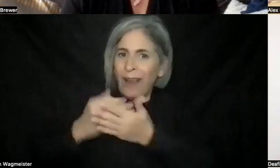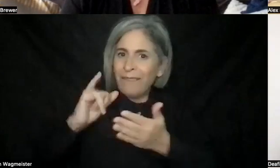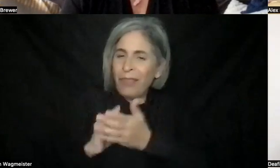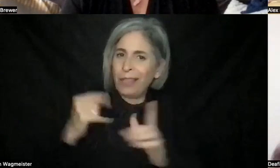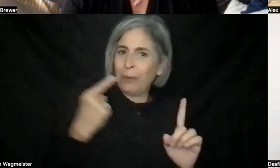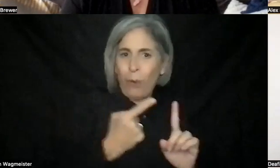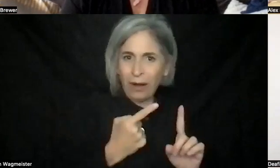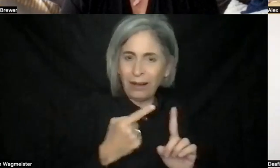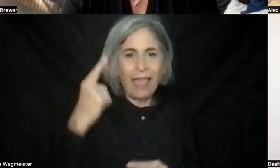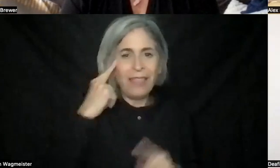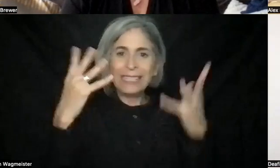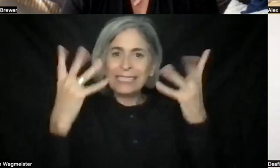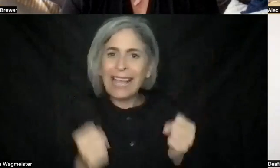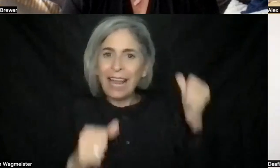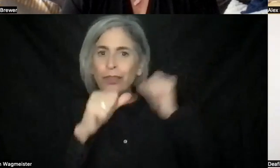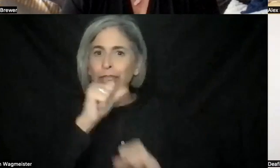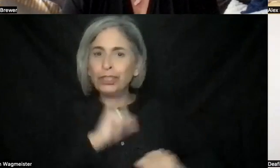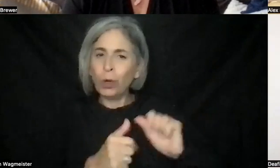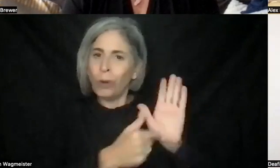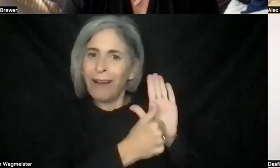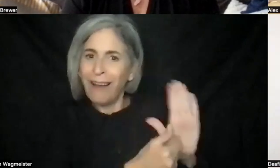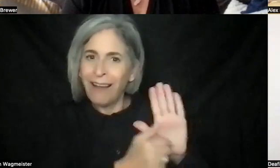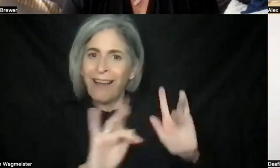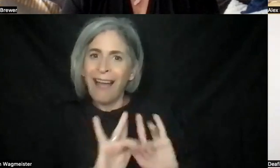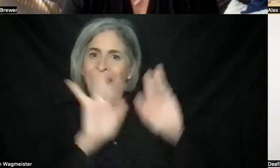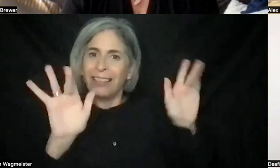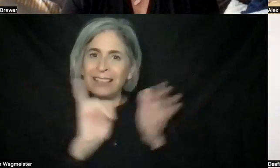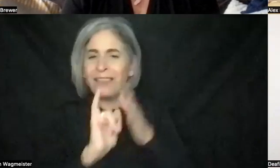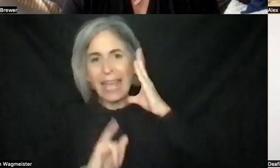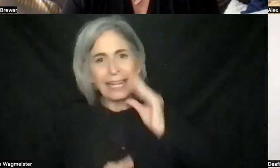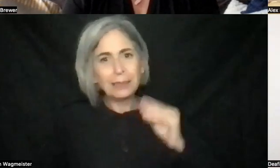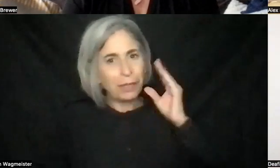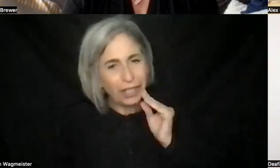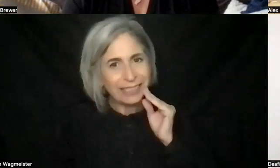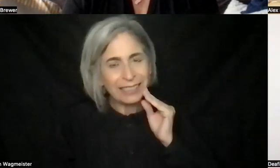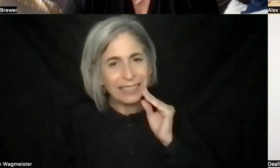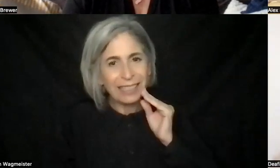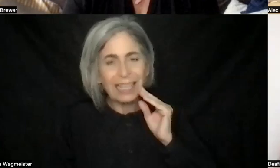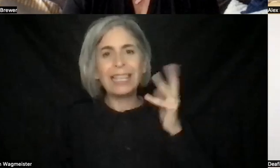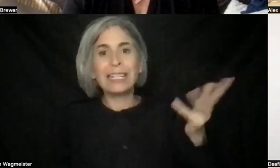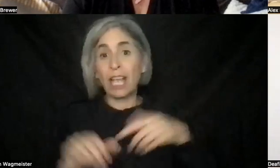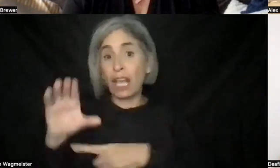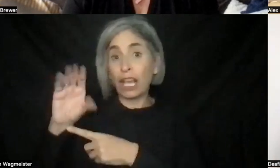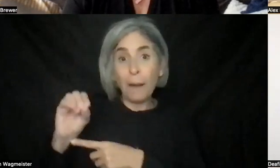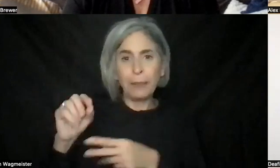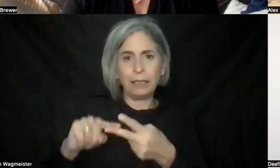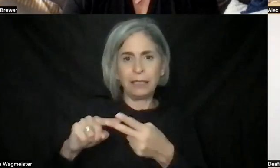signing the show highlights that experience to the point to where if companies, businesses, programs, nonprofits,